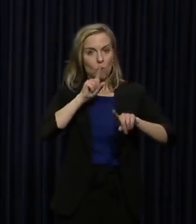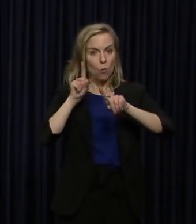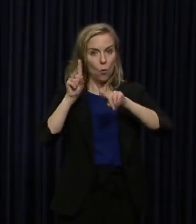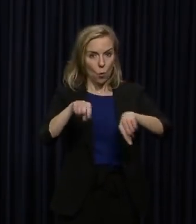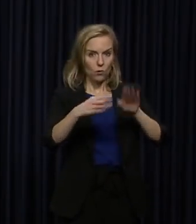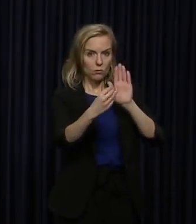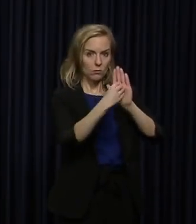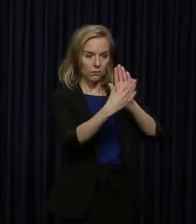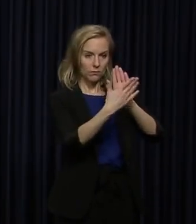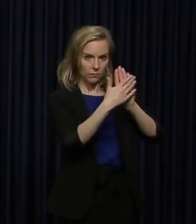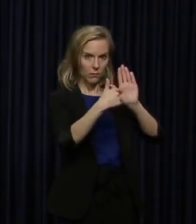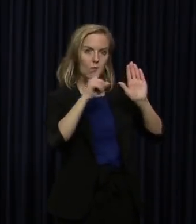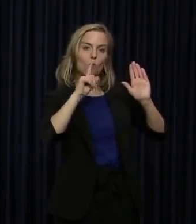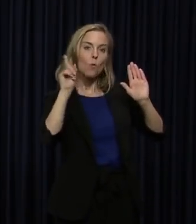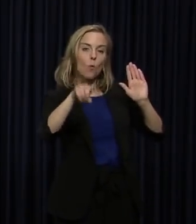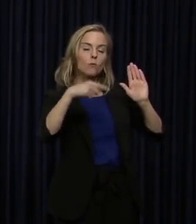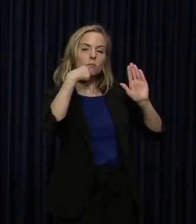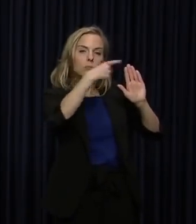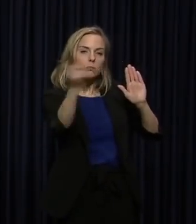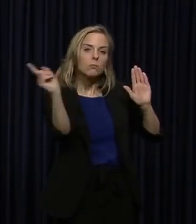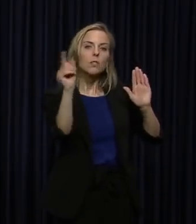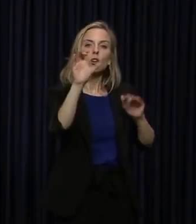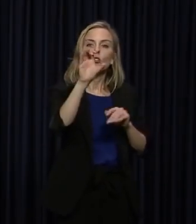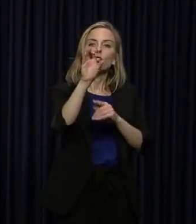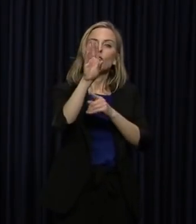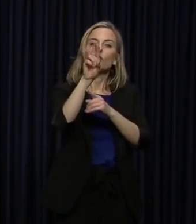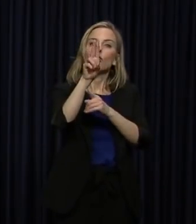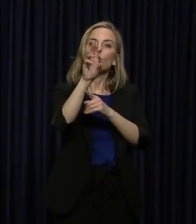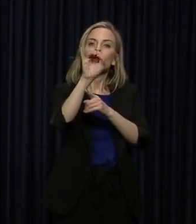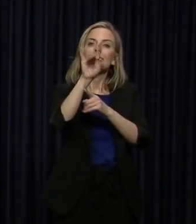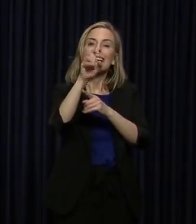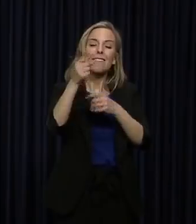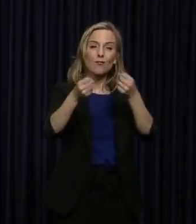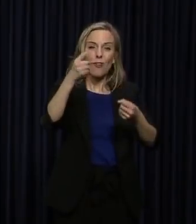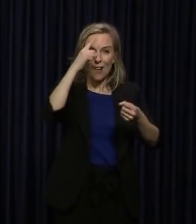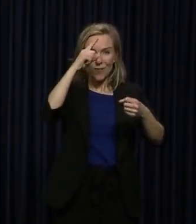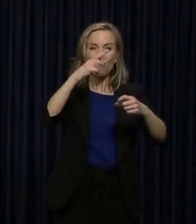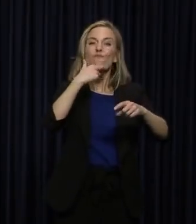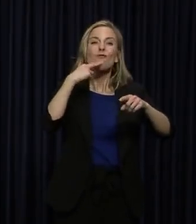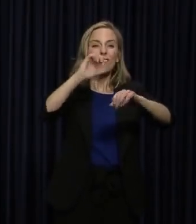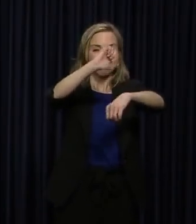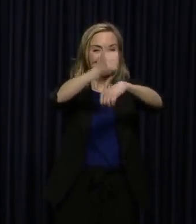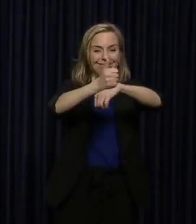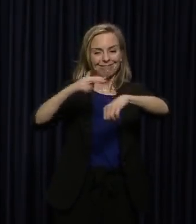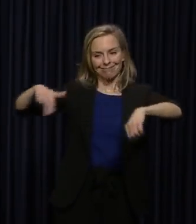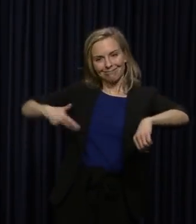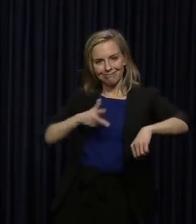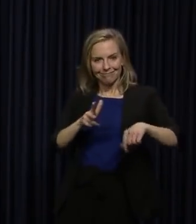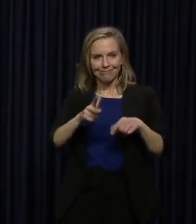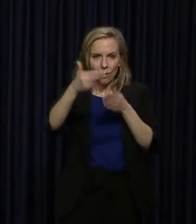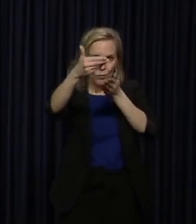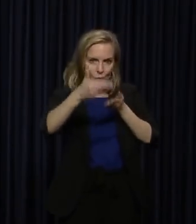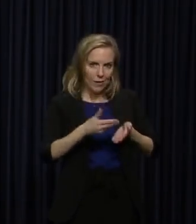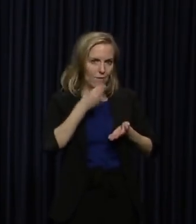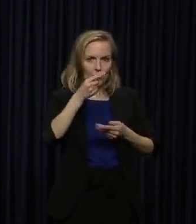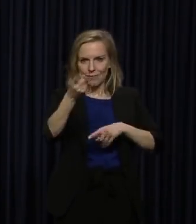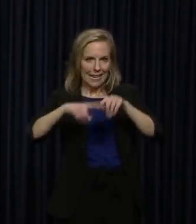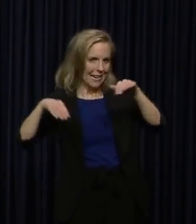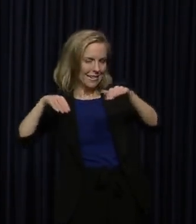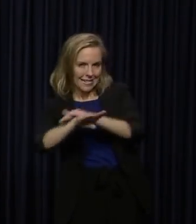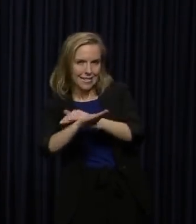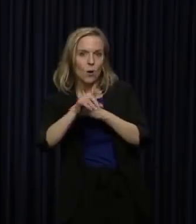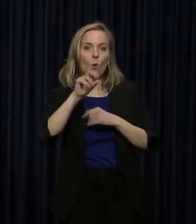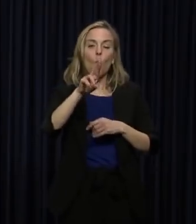whether it is, if it's curbside, it's going to need to be brought to you. If it is drive-thru, that ought to work.